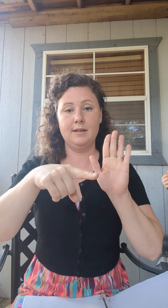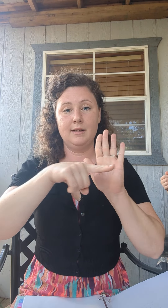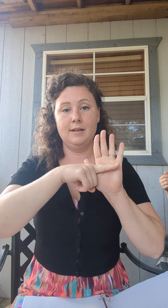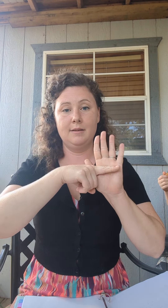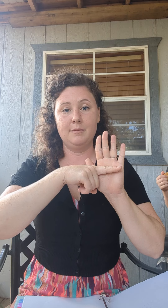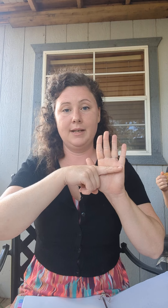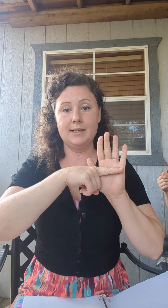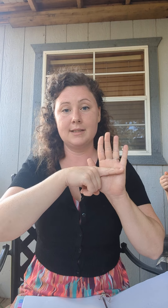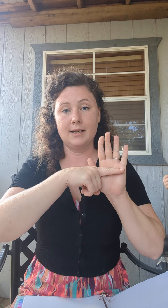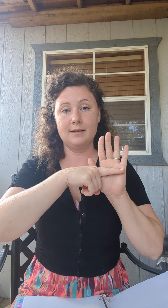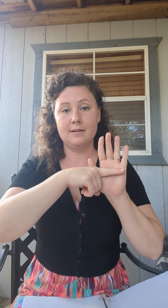Minus sign.